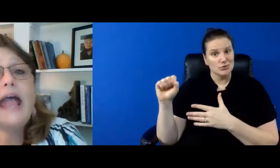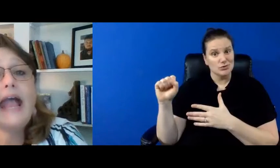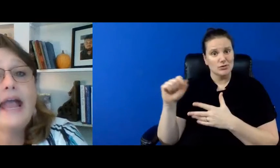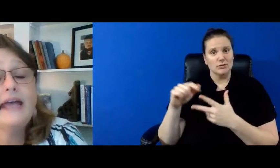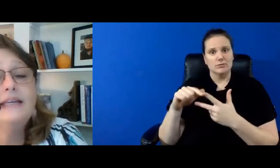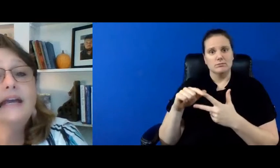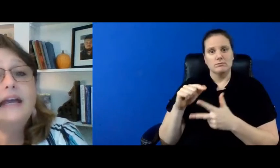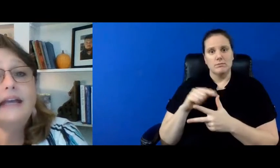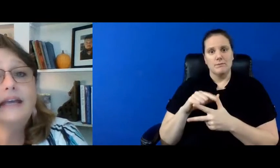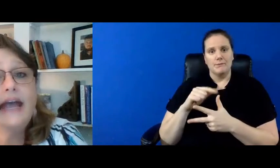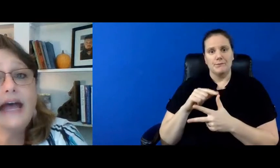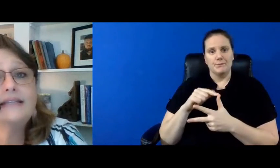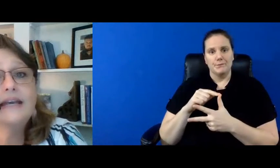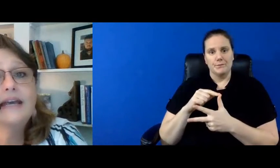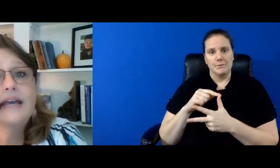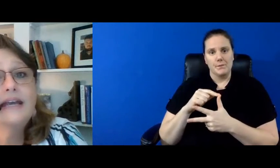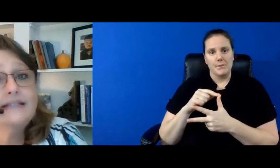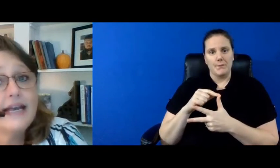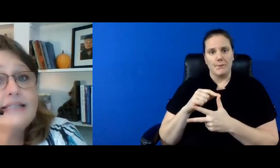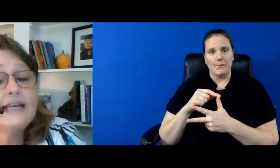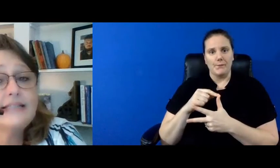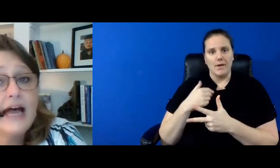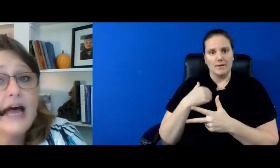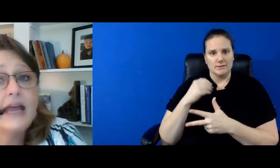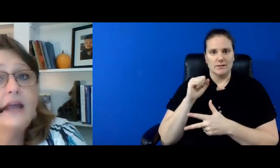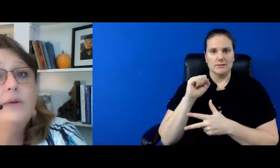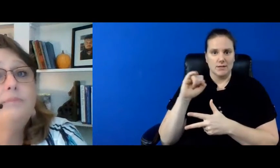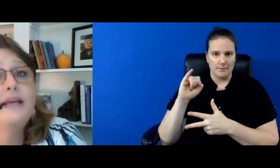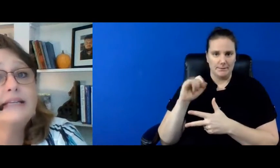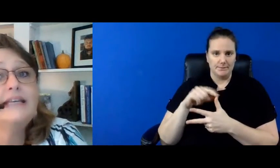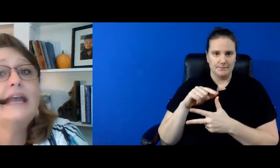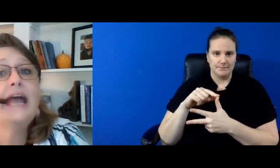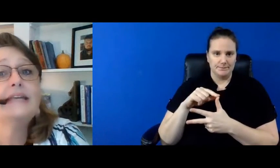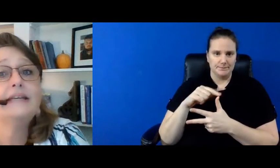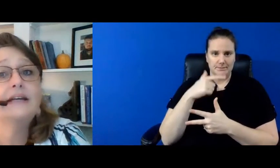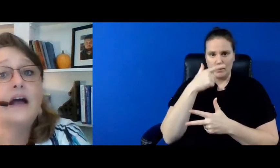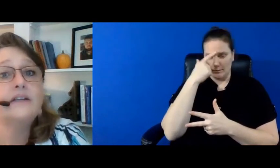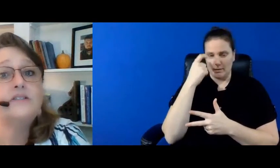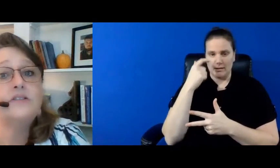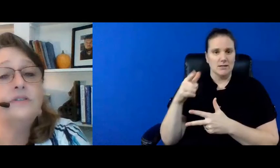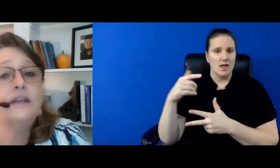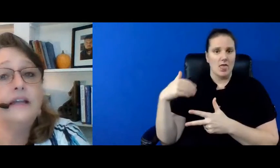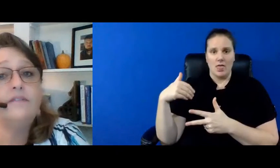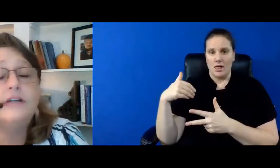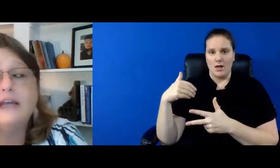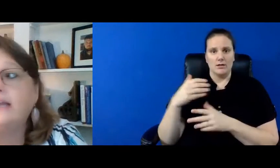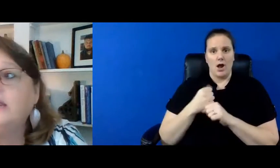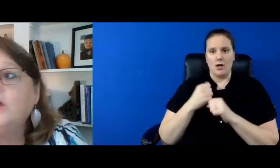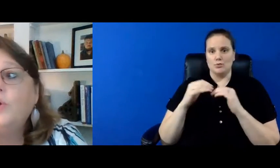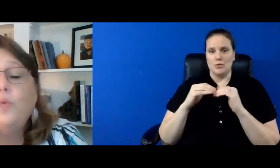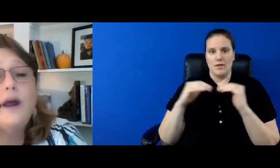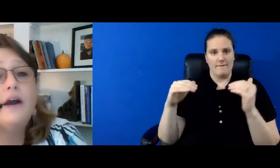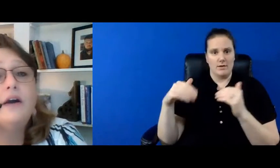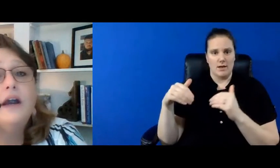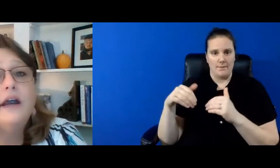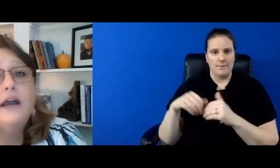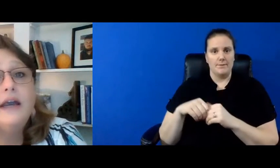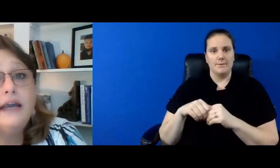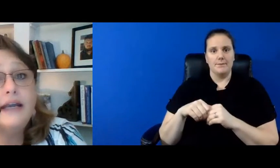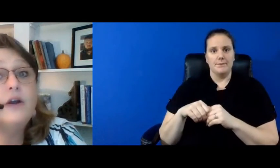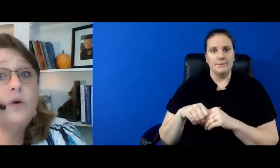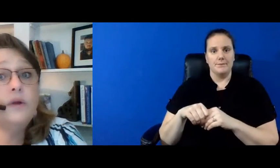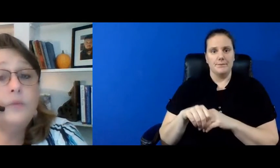and he has his ssi because he hasn't got to the level yet where